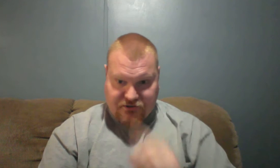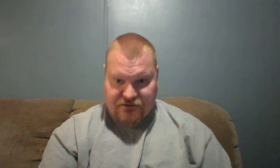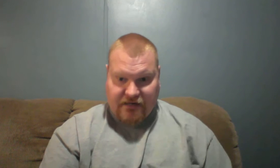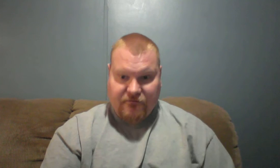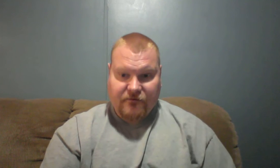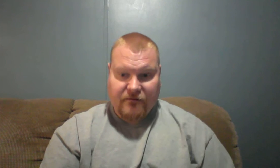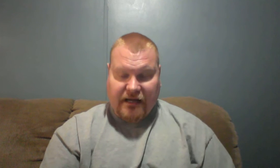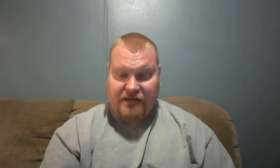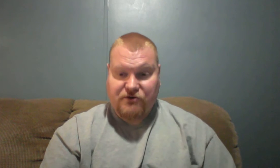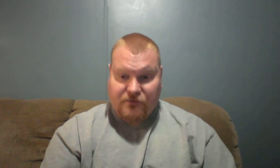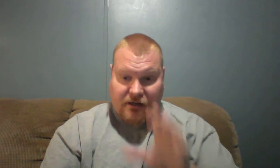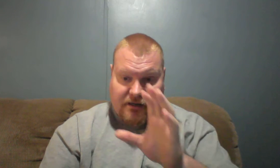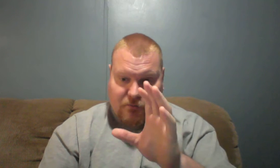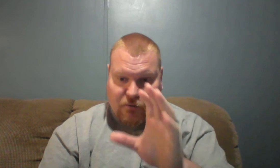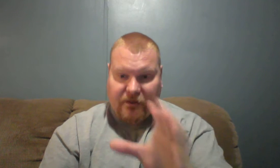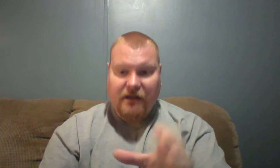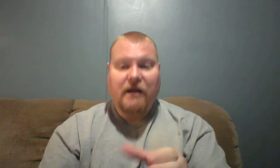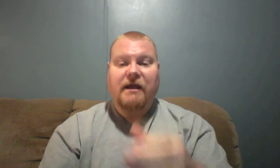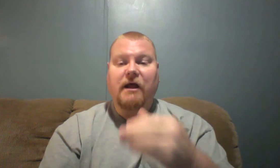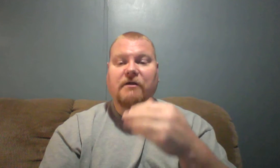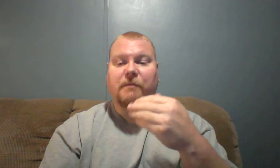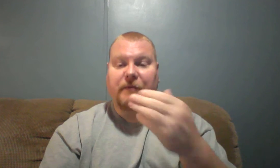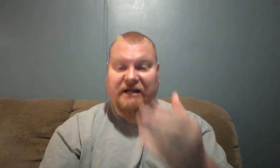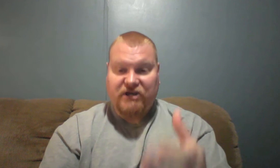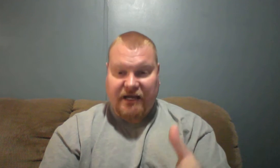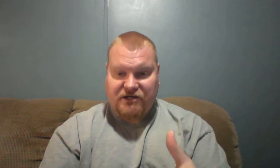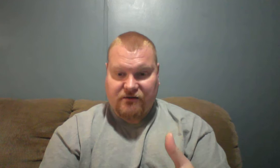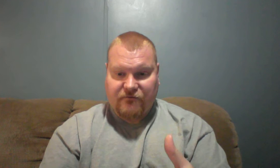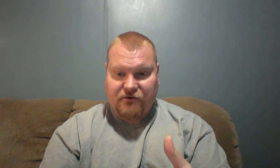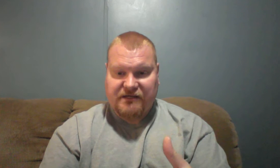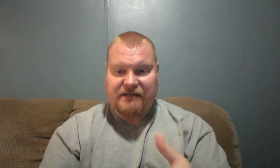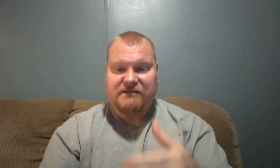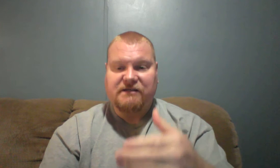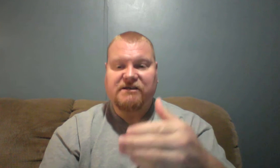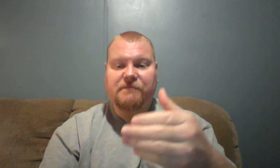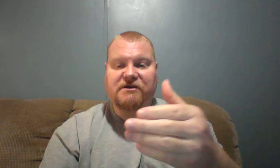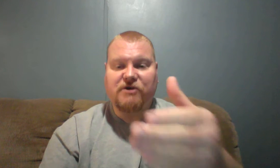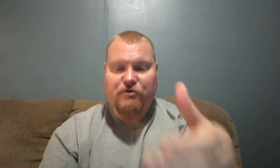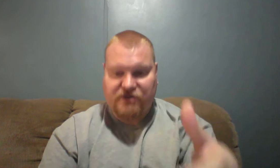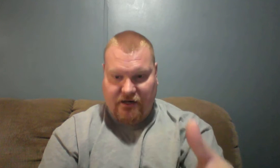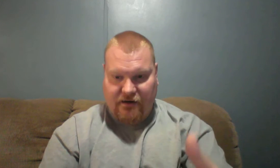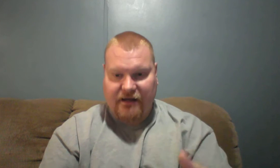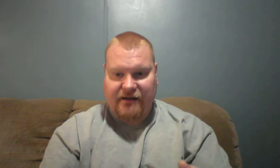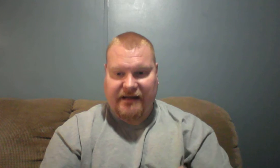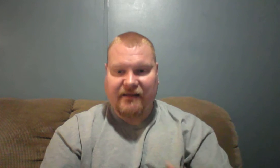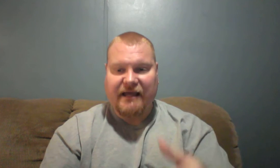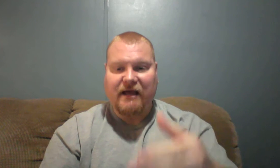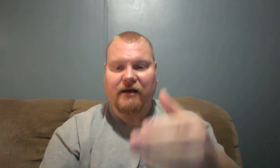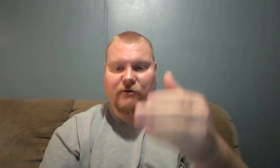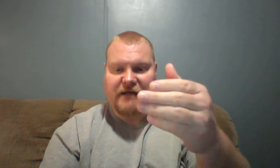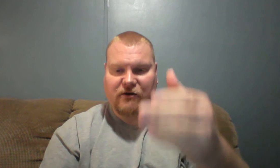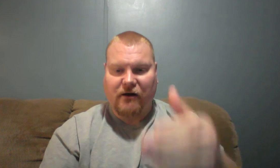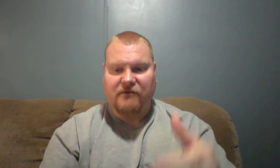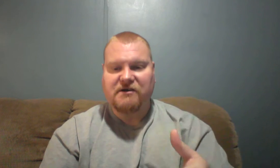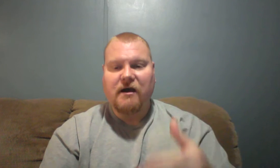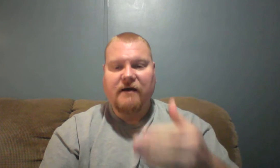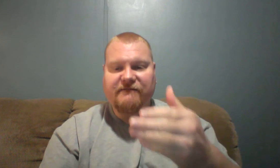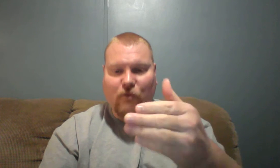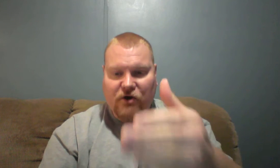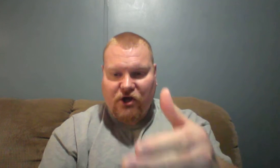Savior. As your, you know, the propitiation for your sins. The substitutionary death He hung on that cross for you,